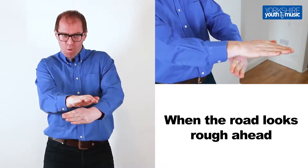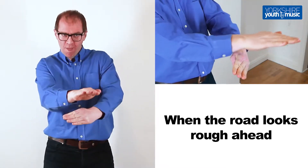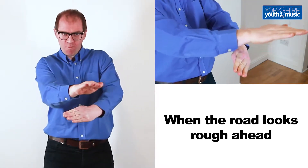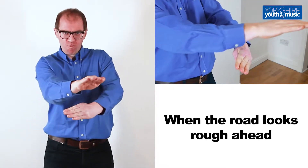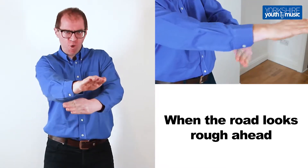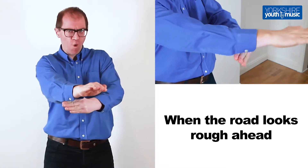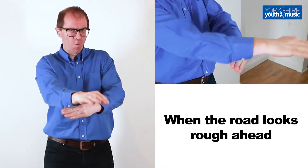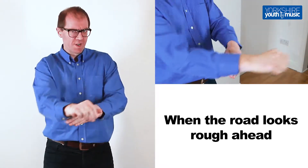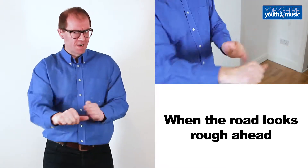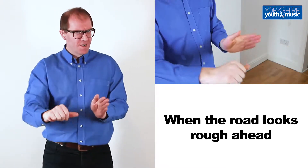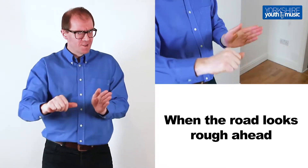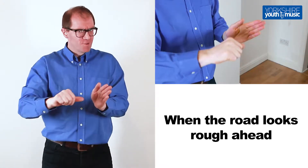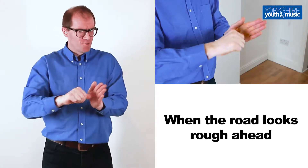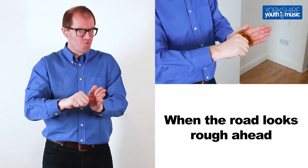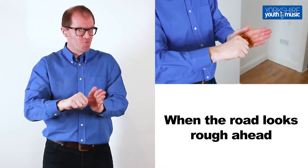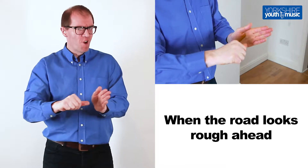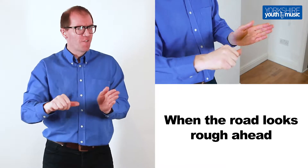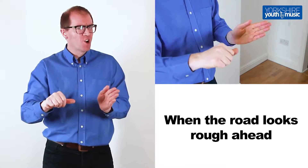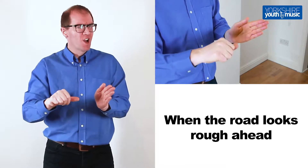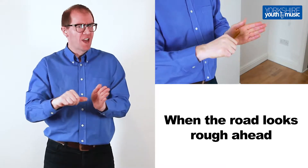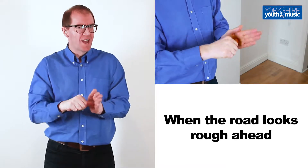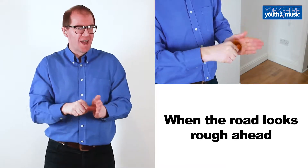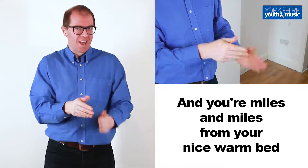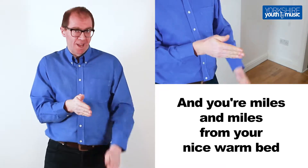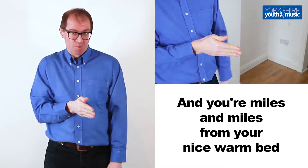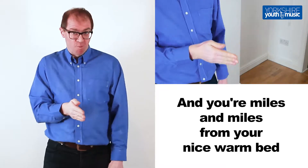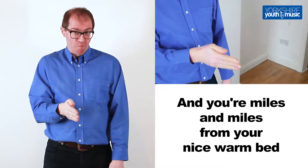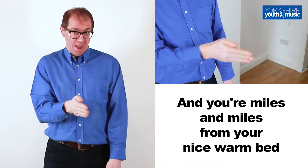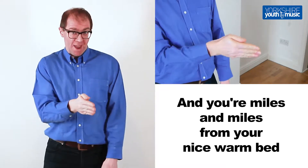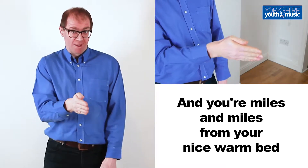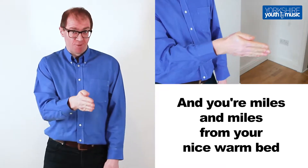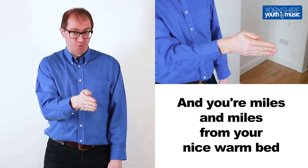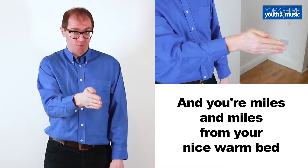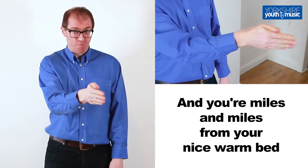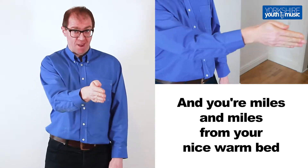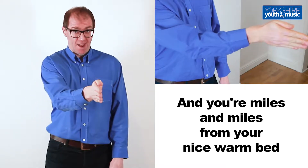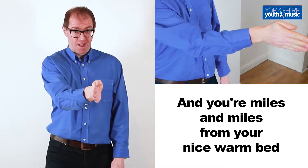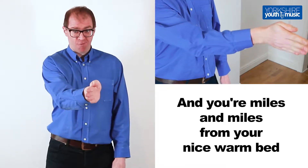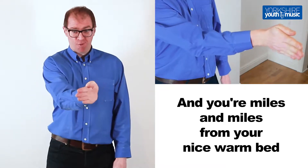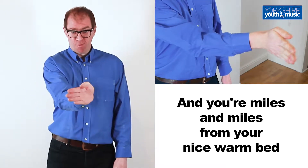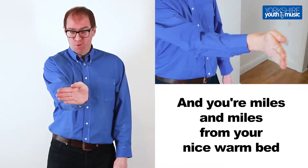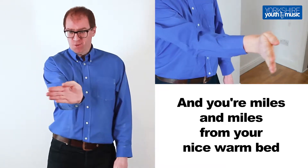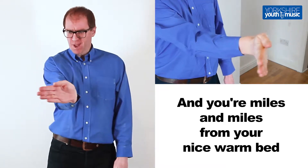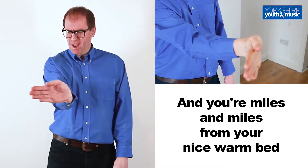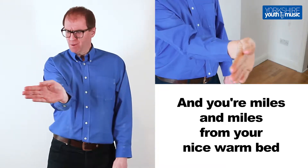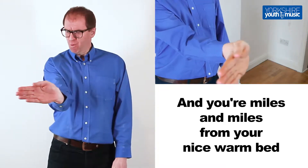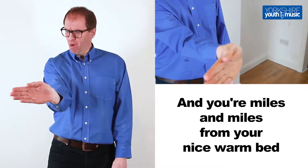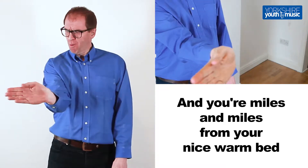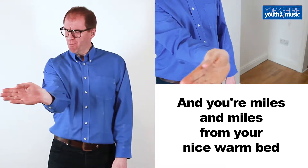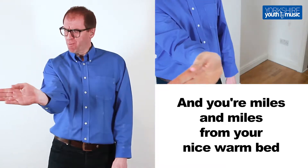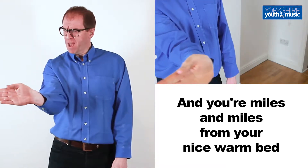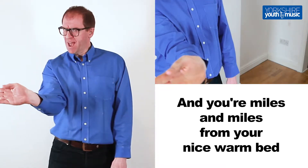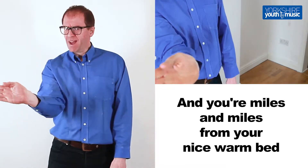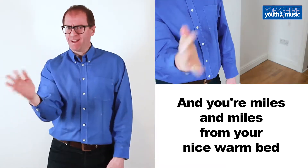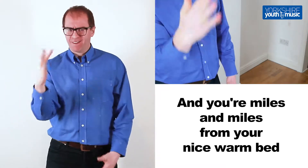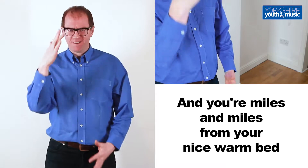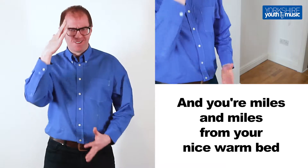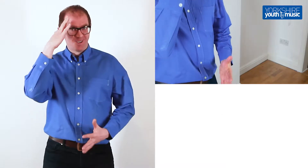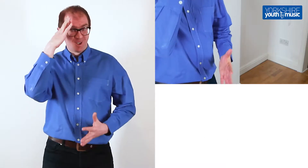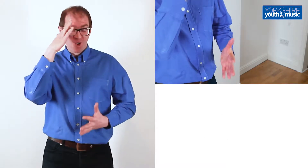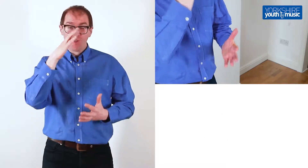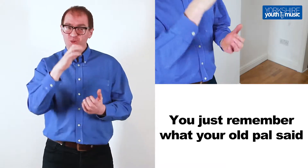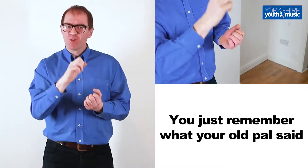When the road looks rough ahead And you're miles and miles from your nice warm bed